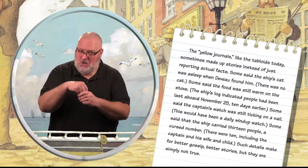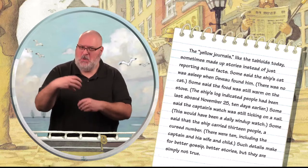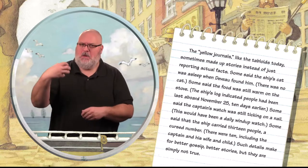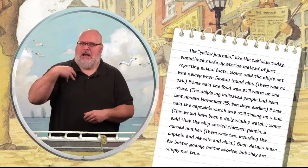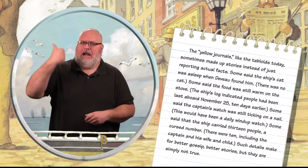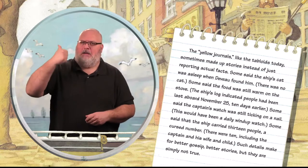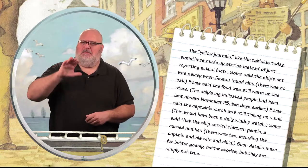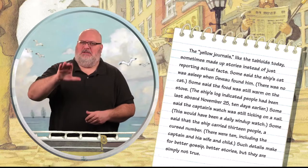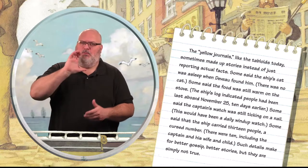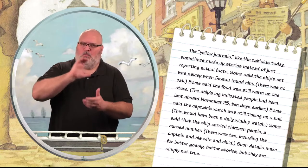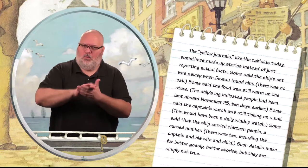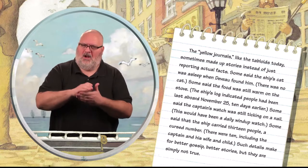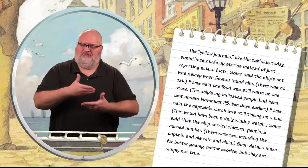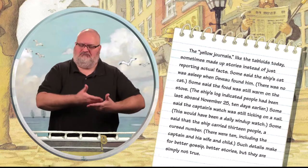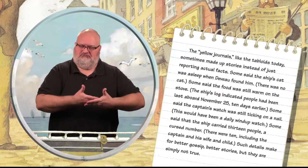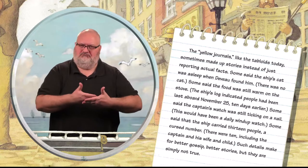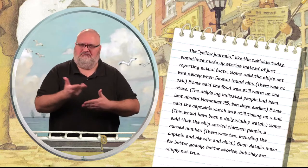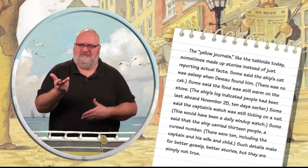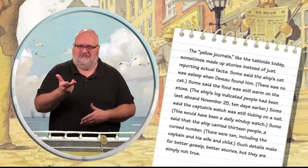wife and child.